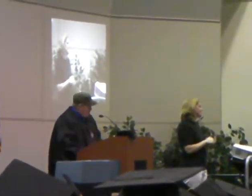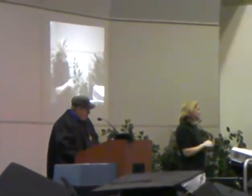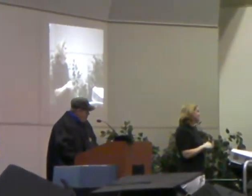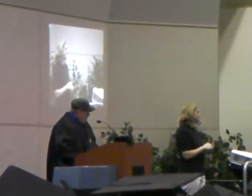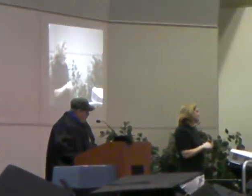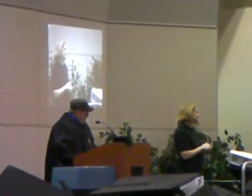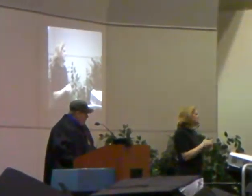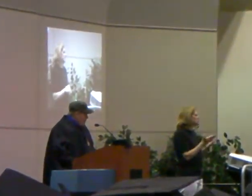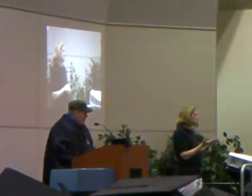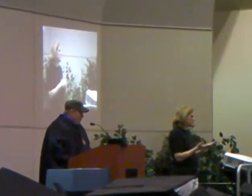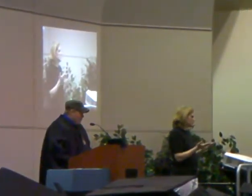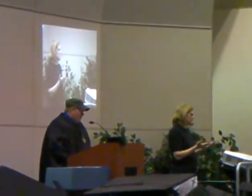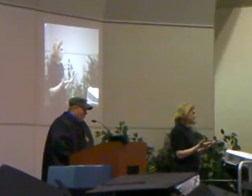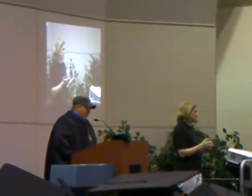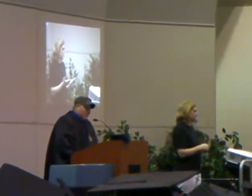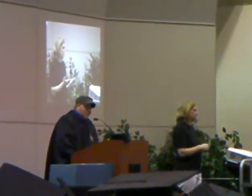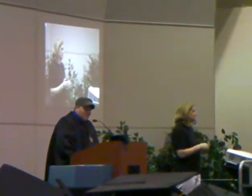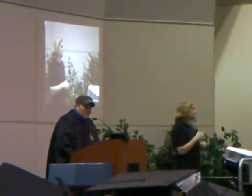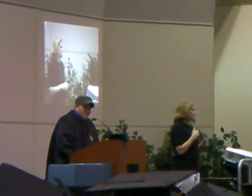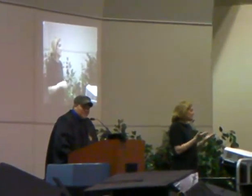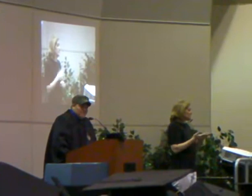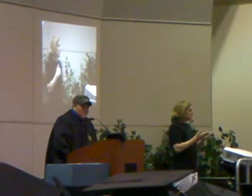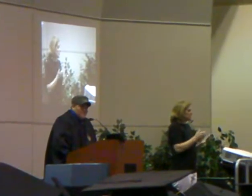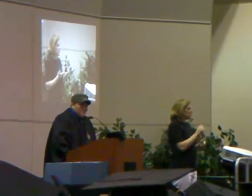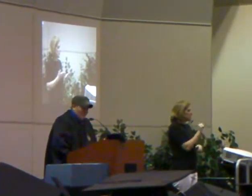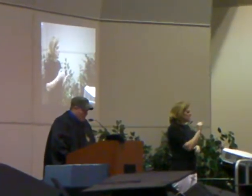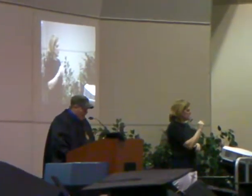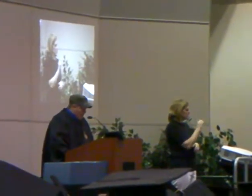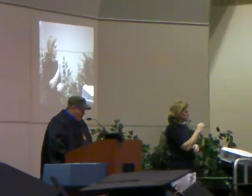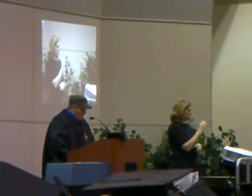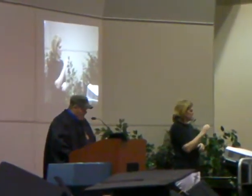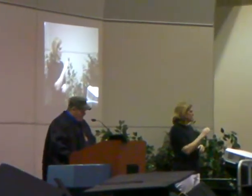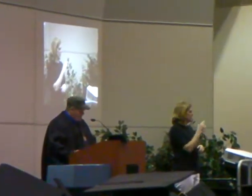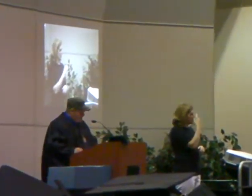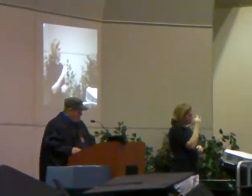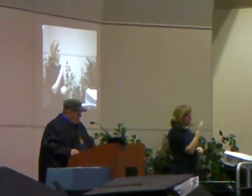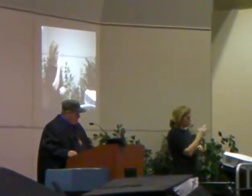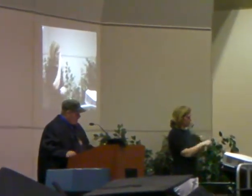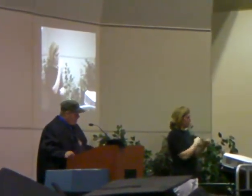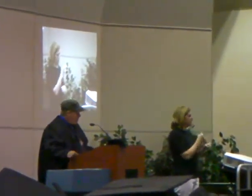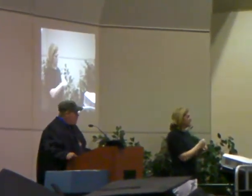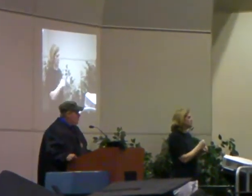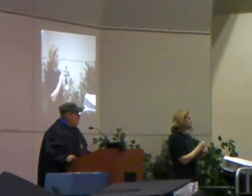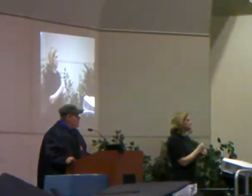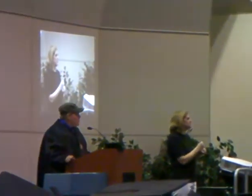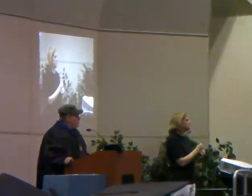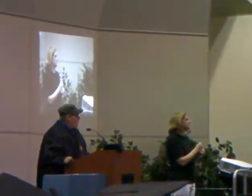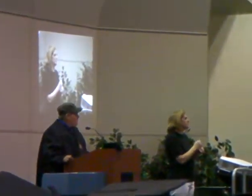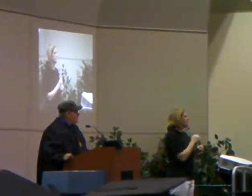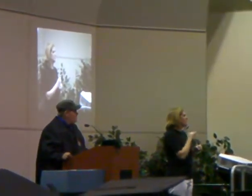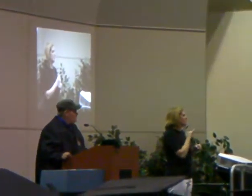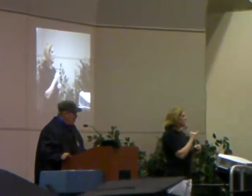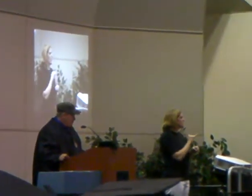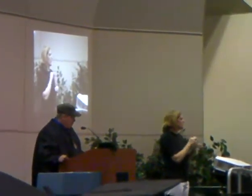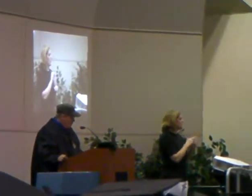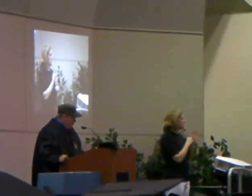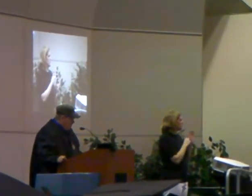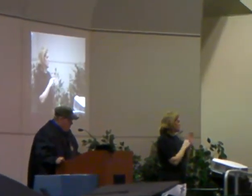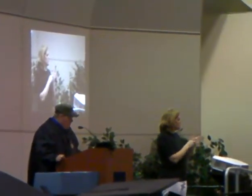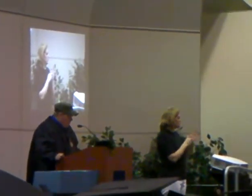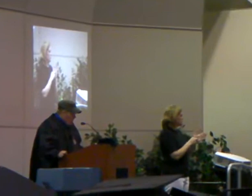Serve. I have served on the Associated Students for the last past three years. I have also been a student ambassador.